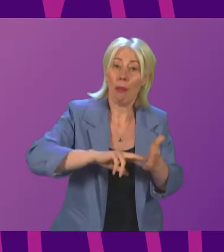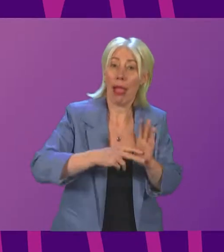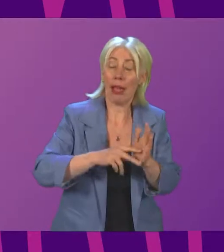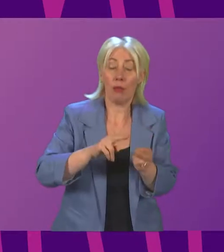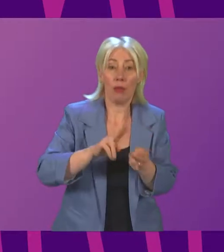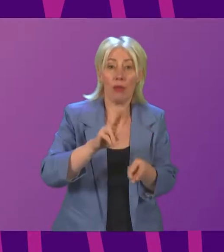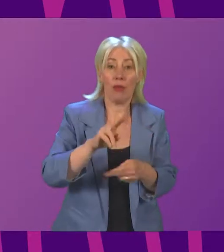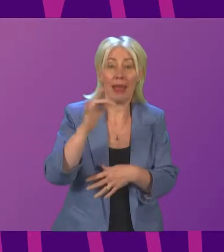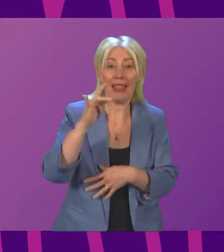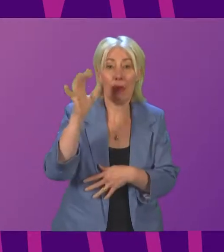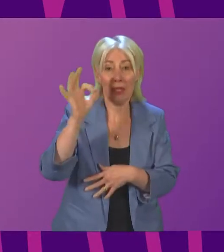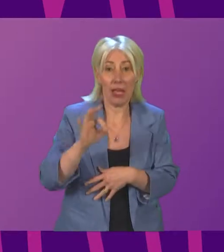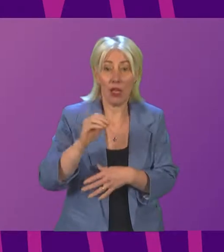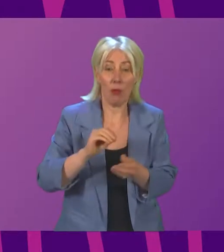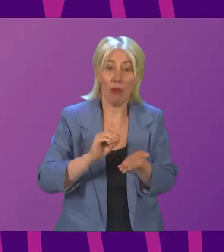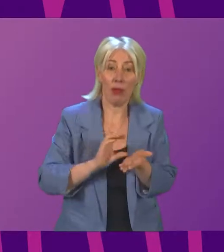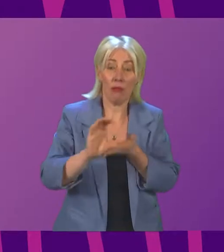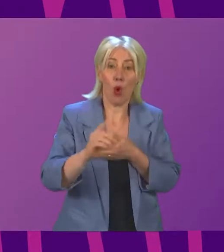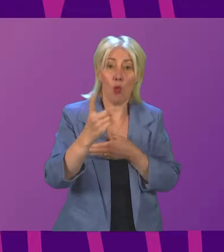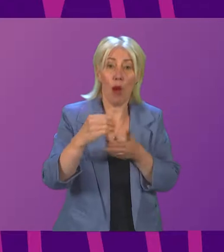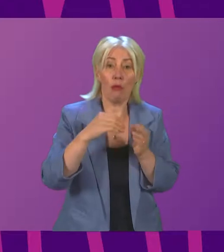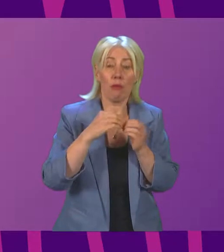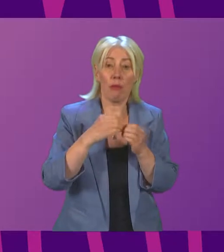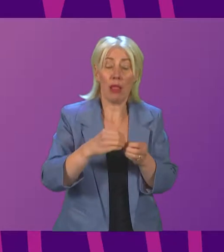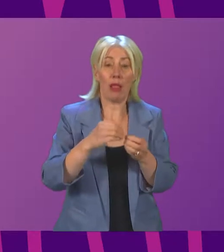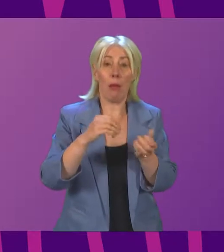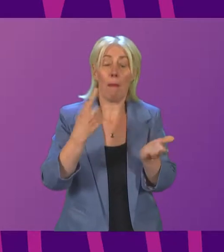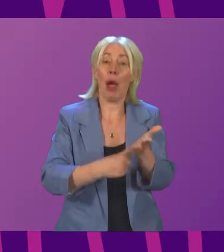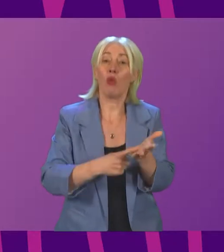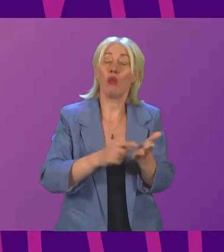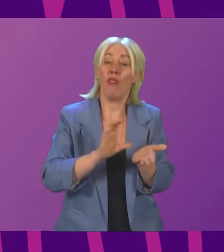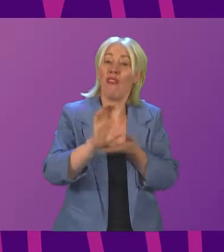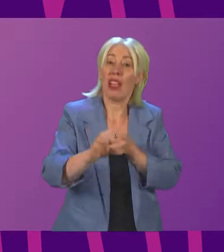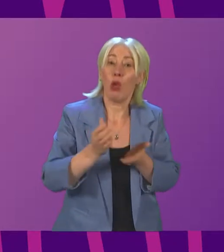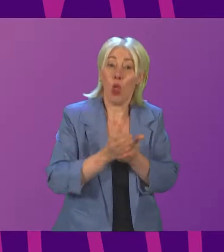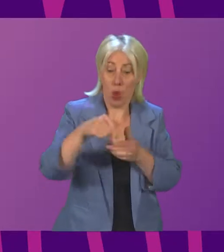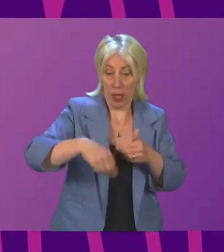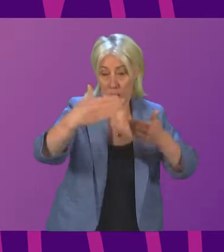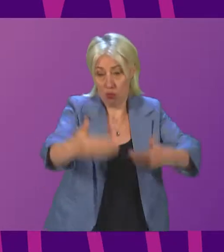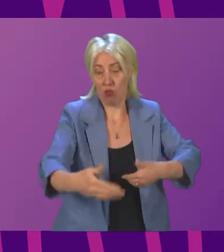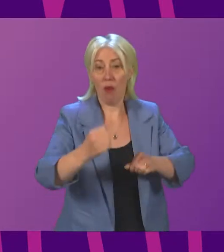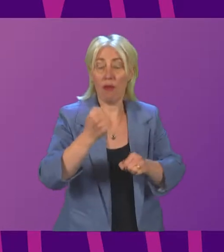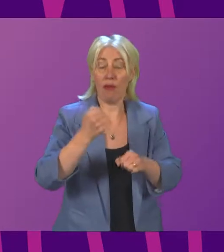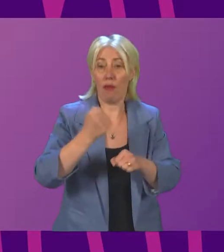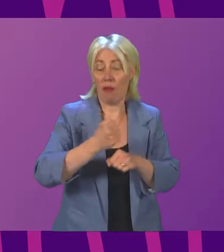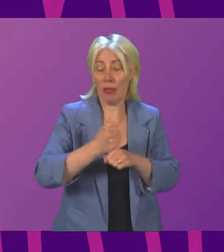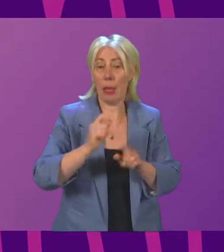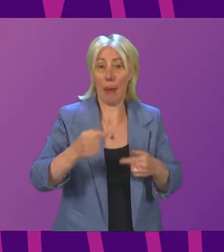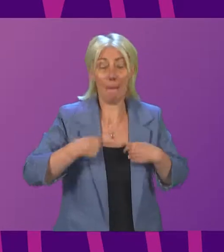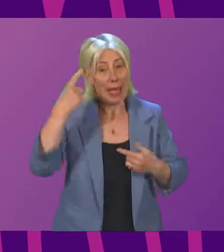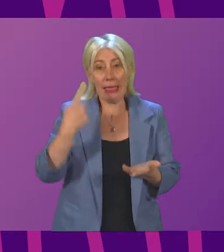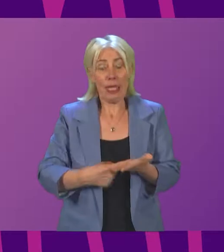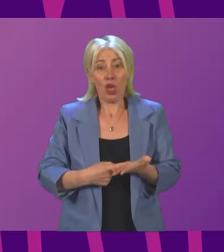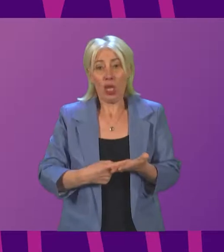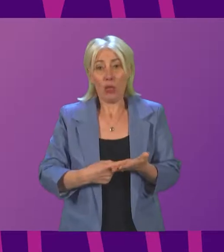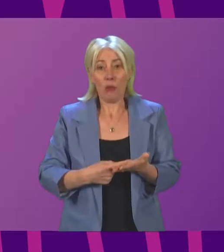is backed by a billion pounds of investment over the course of the parliamentary term. But I would say to the member that it's not my decision, of course,